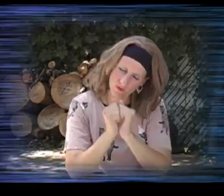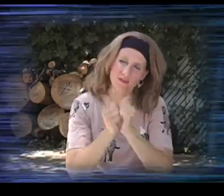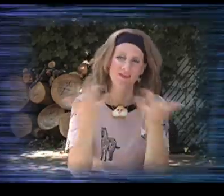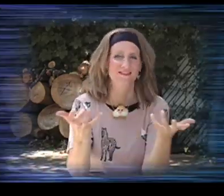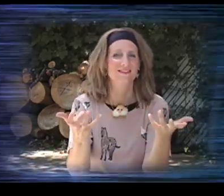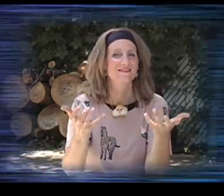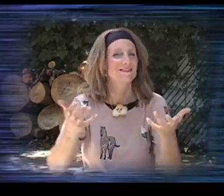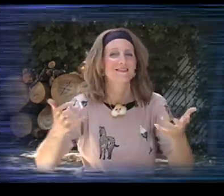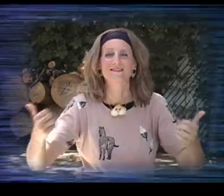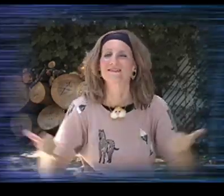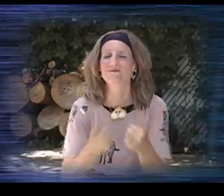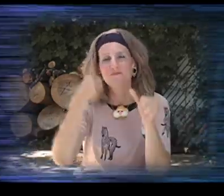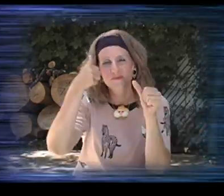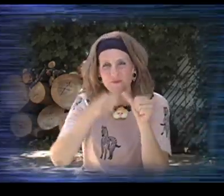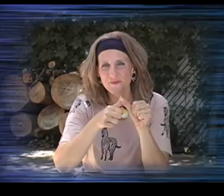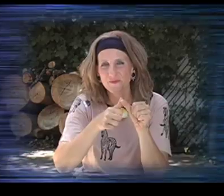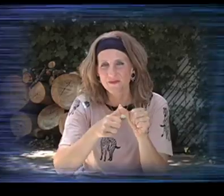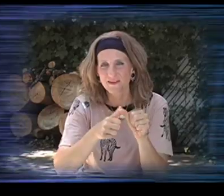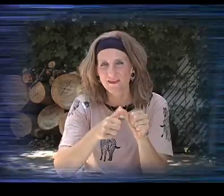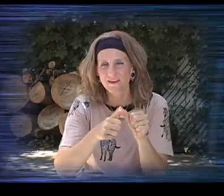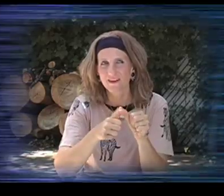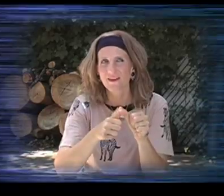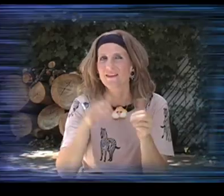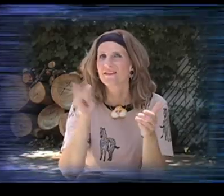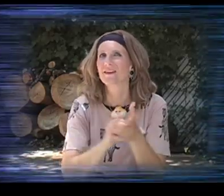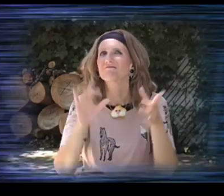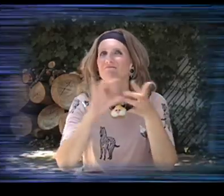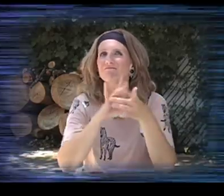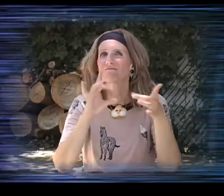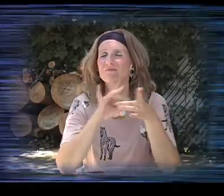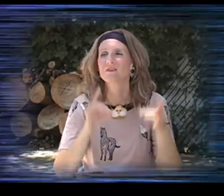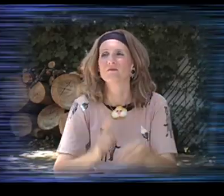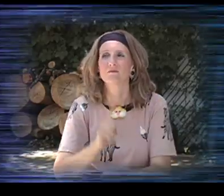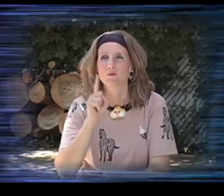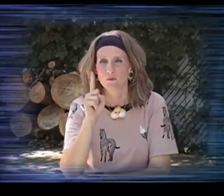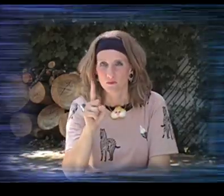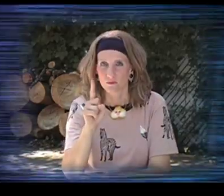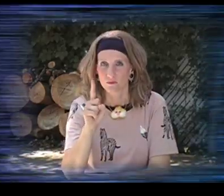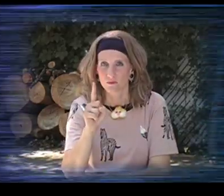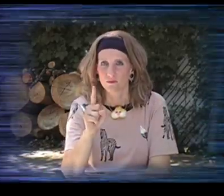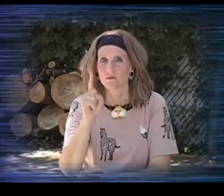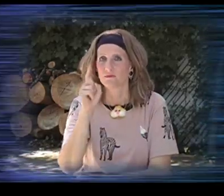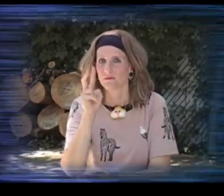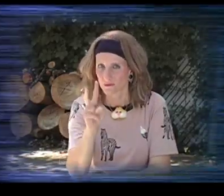work together and I challenge you to remember that story 1 2